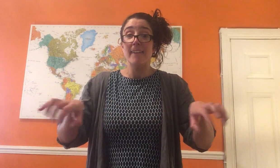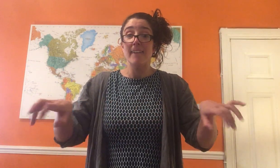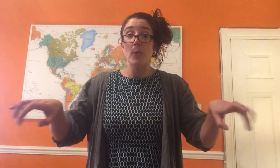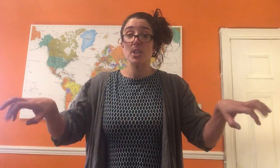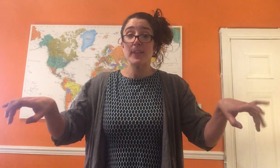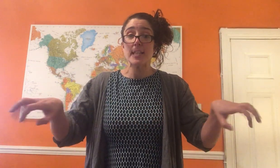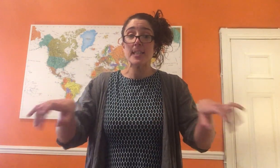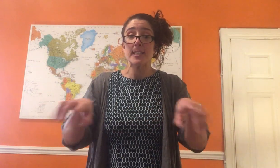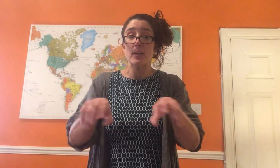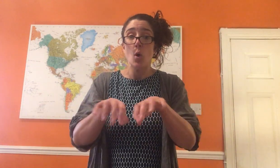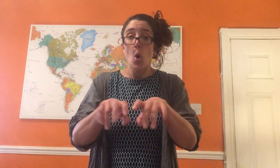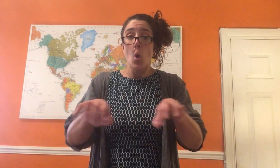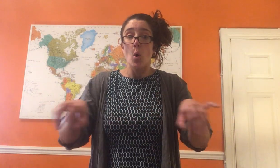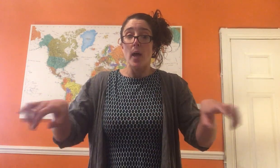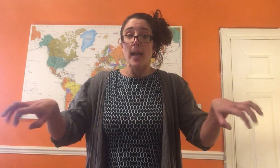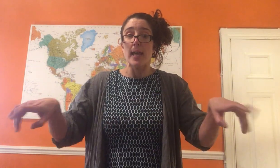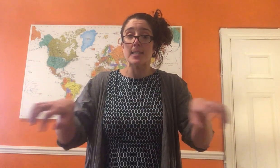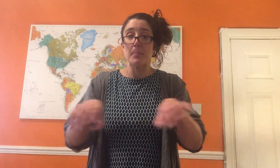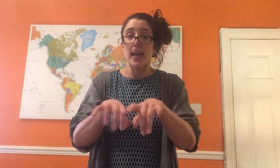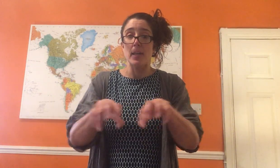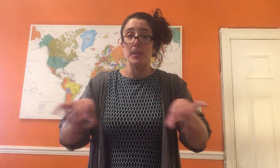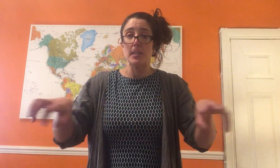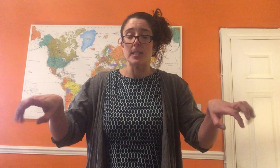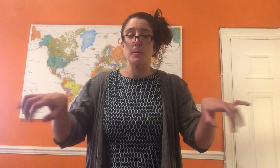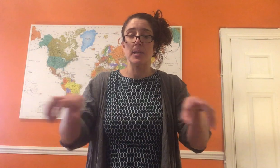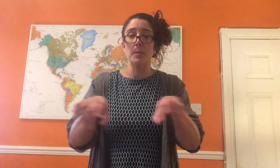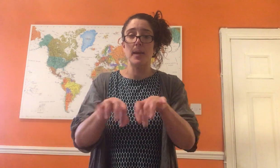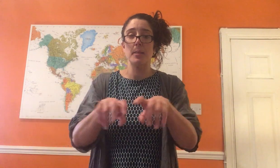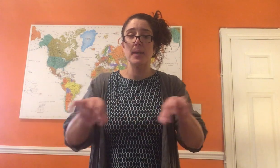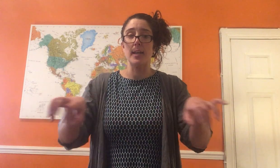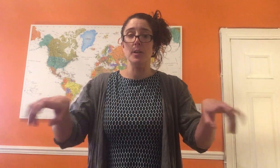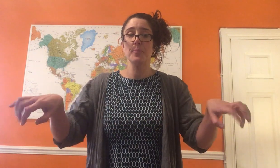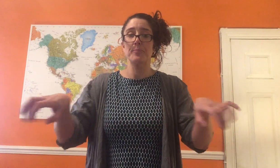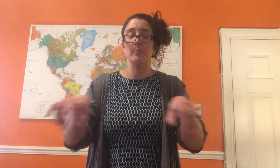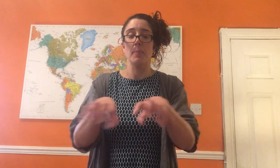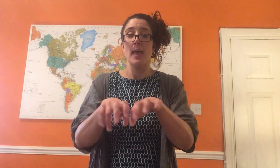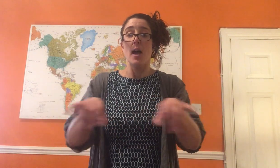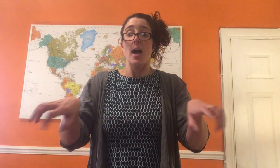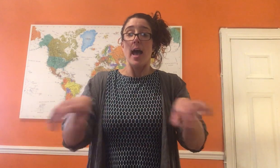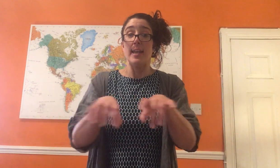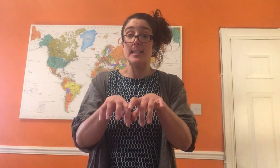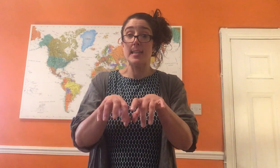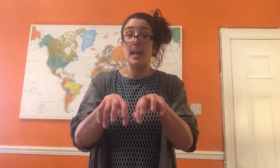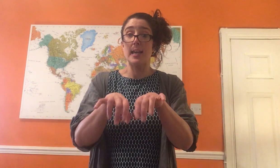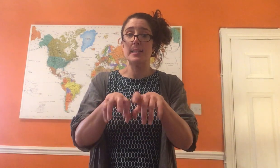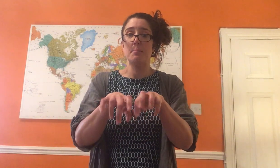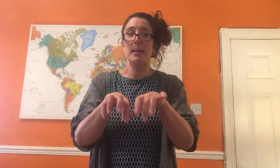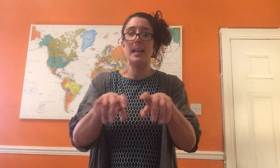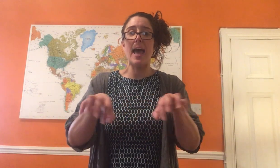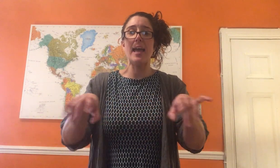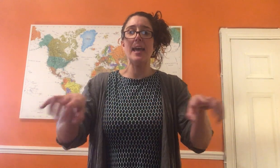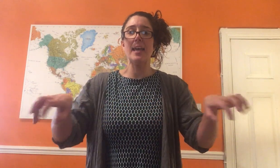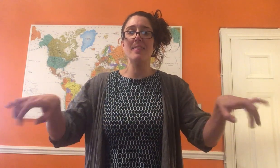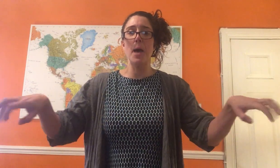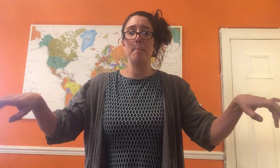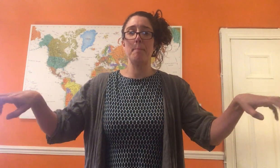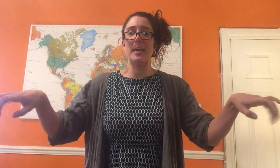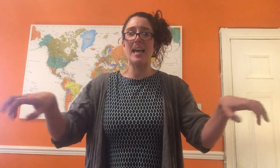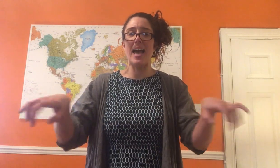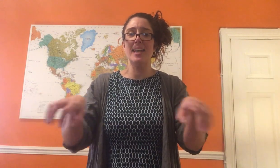What do you think this is? It's the piano, isn't it? So he's going to play the piano. And he sings, playing the piano,